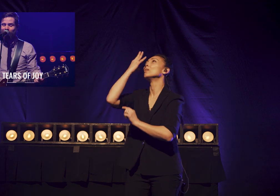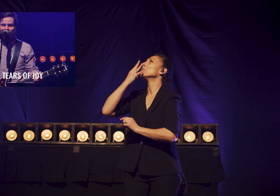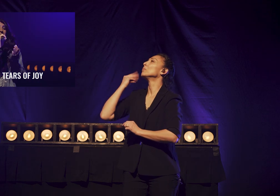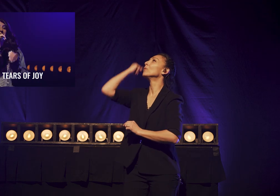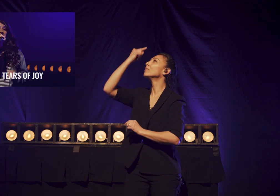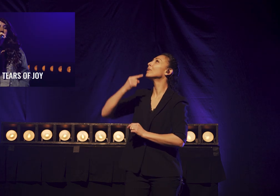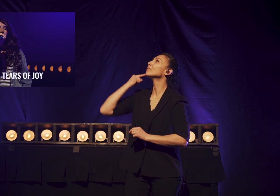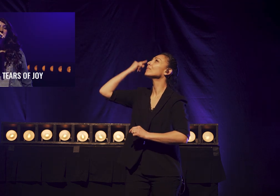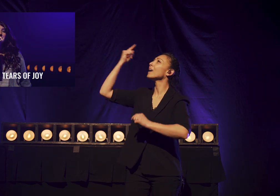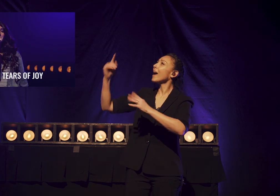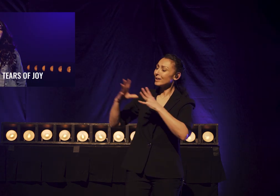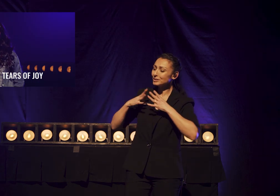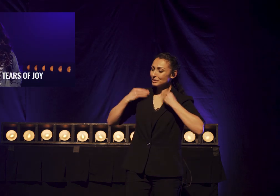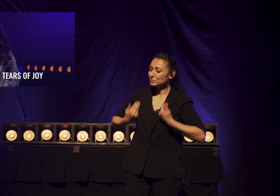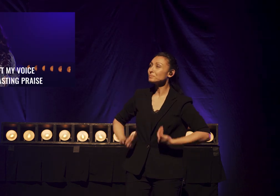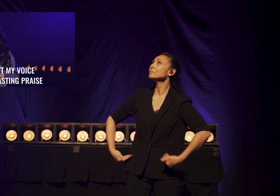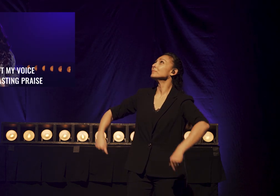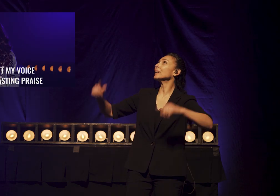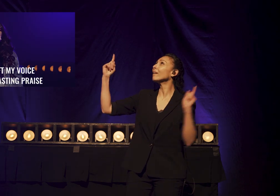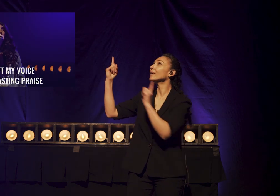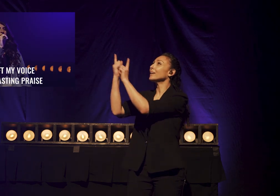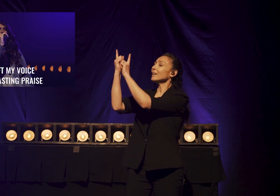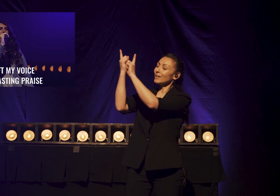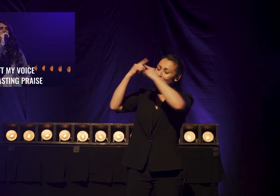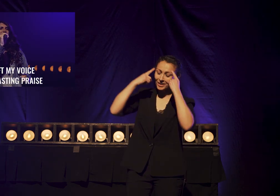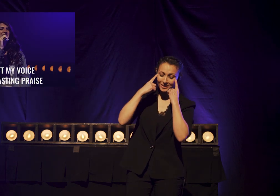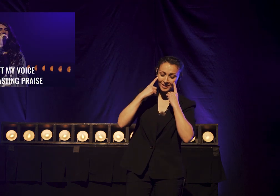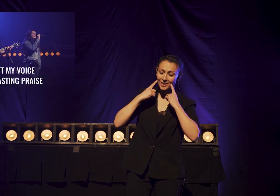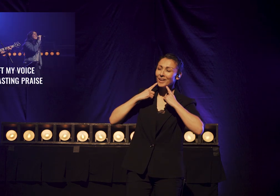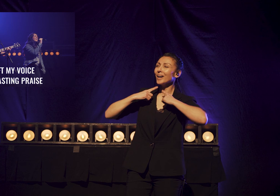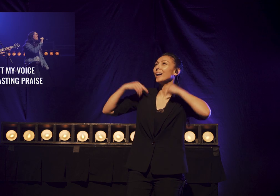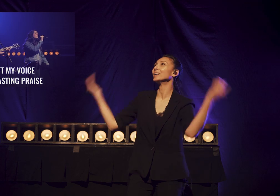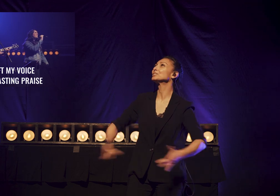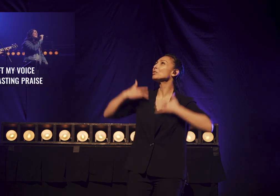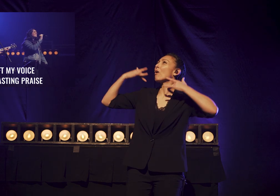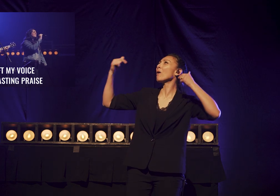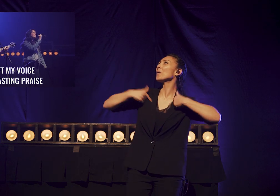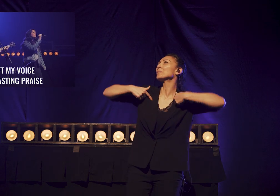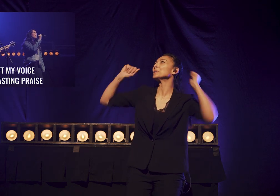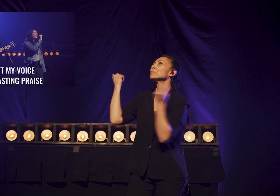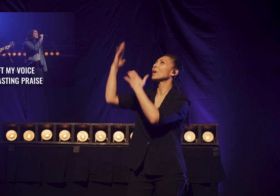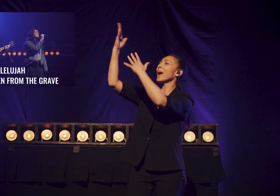Through Tears Of Joy I'll Lift My Voice In Ever Lasting Praise